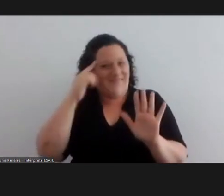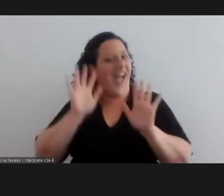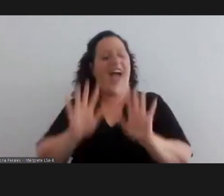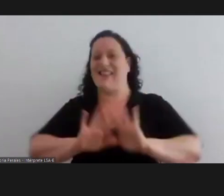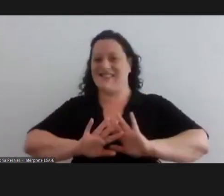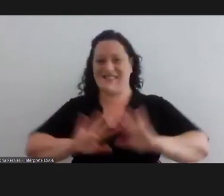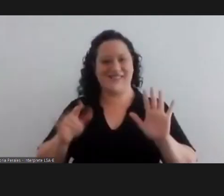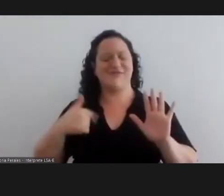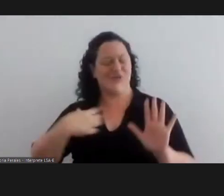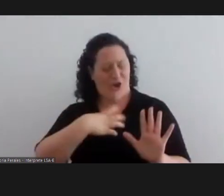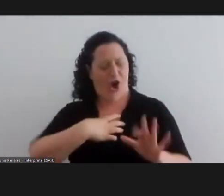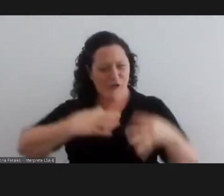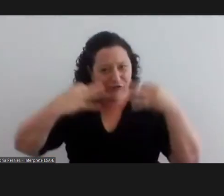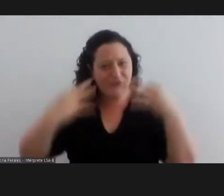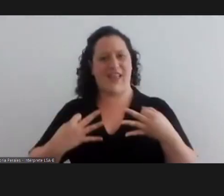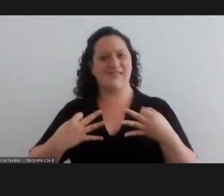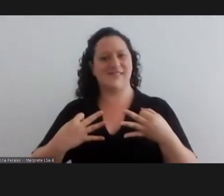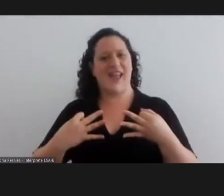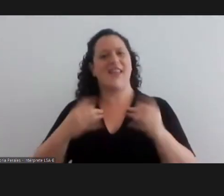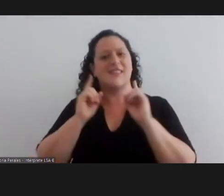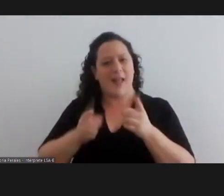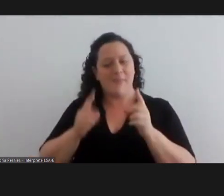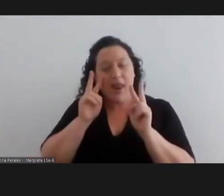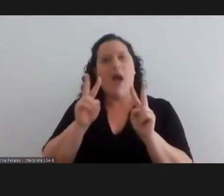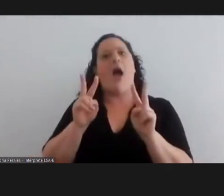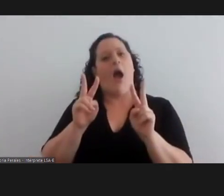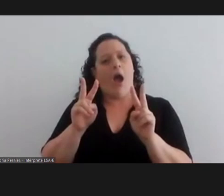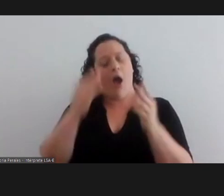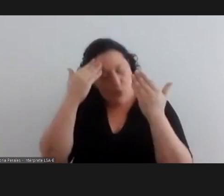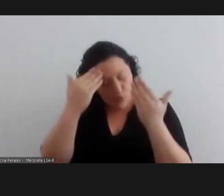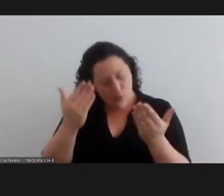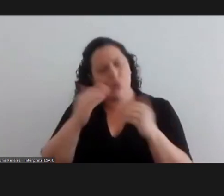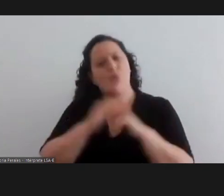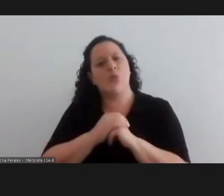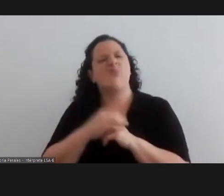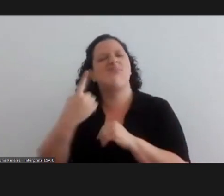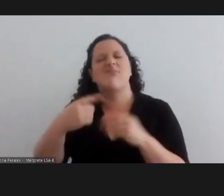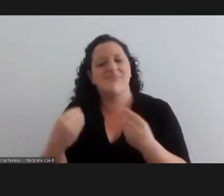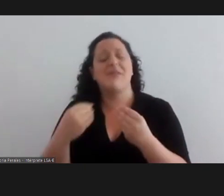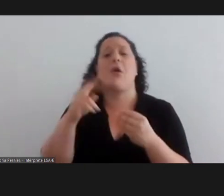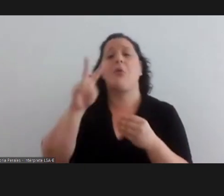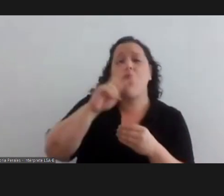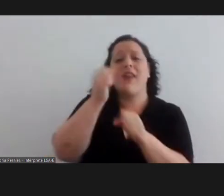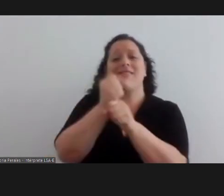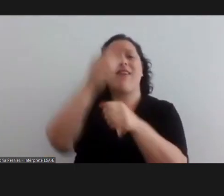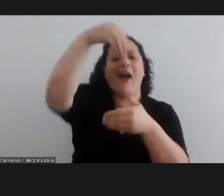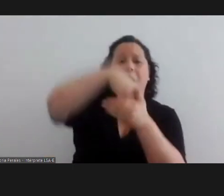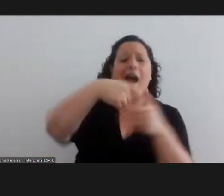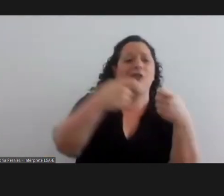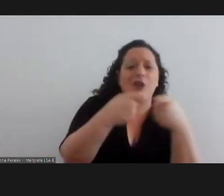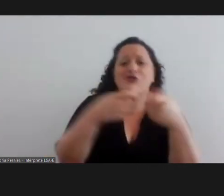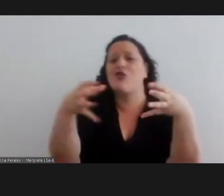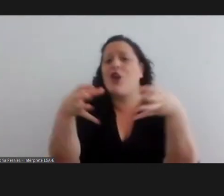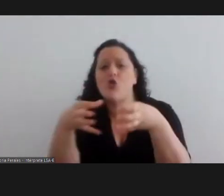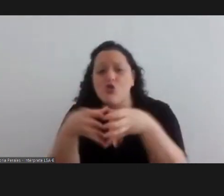to our And because I admire all the women from associations, groups,